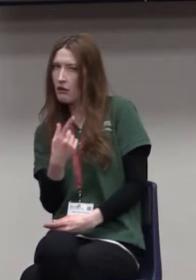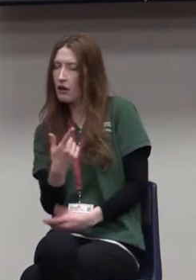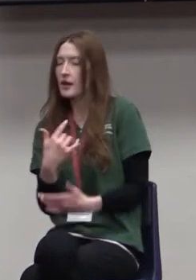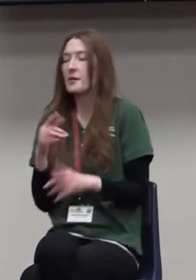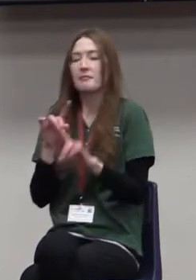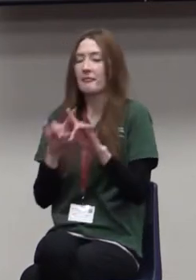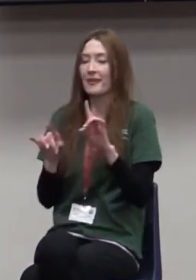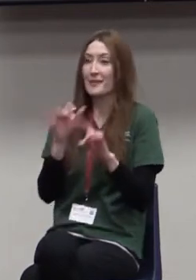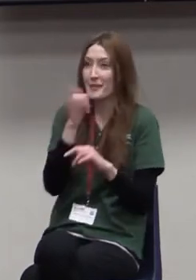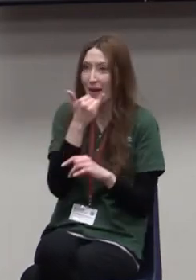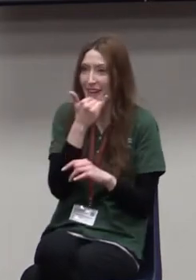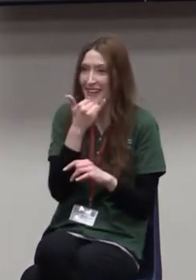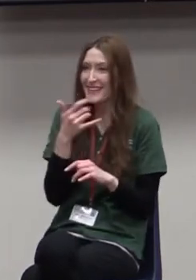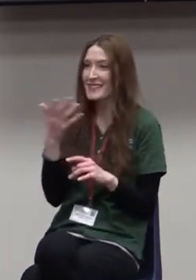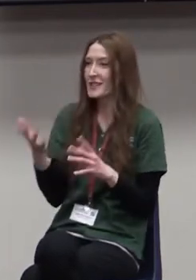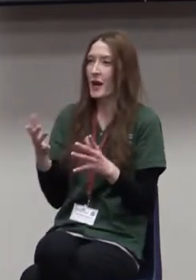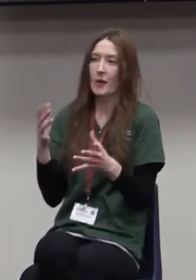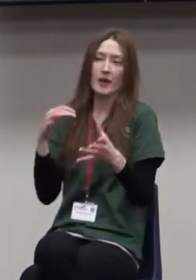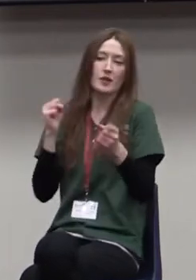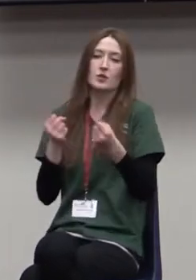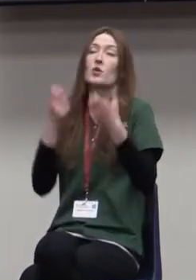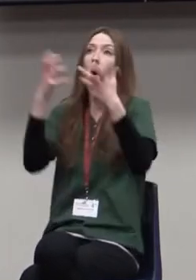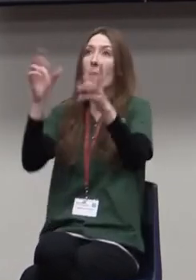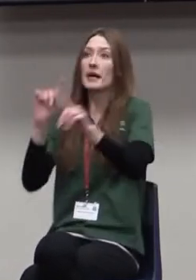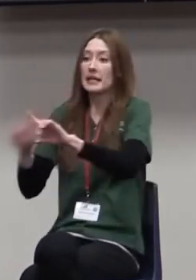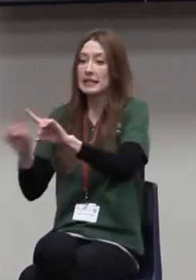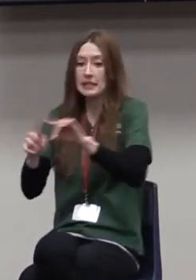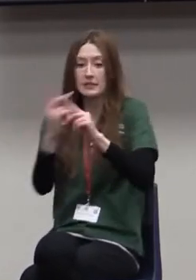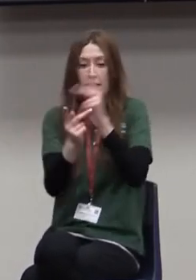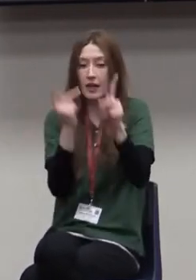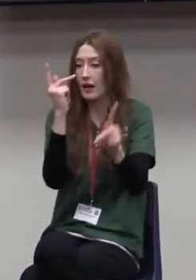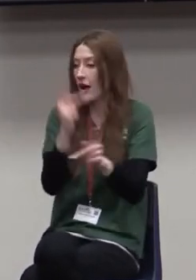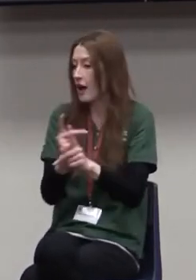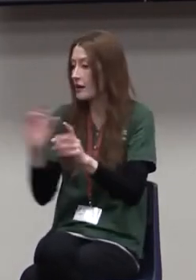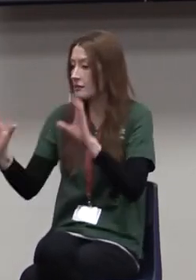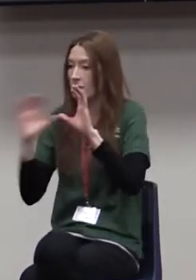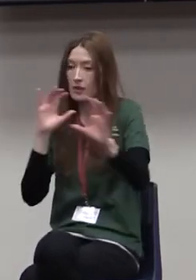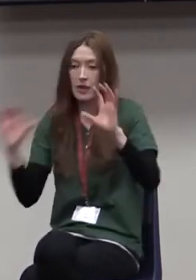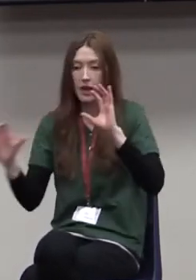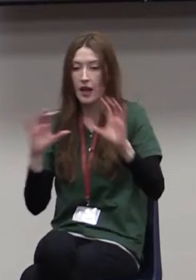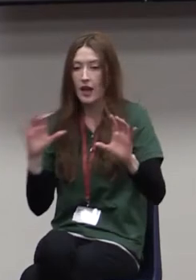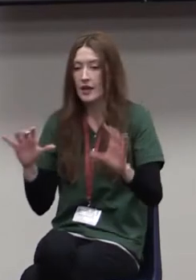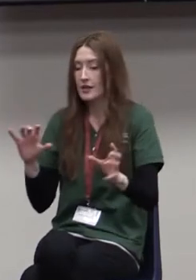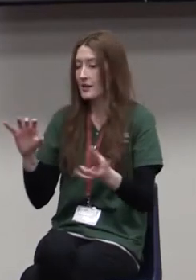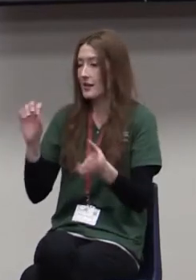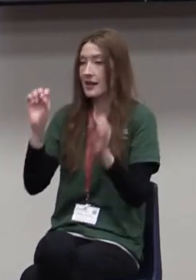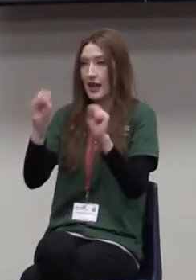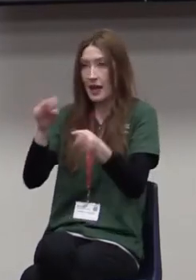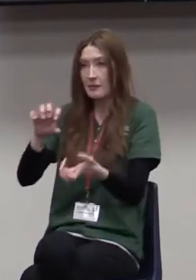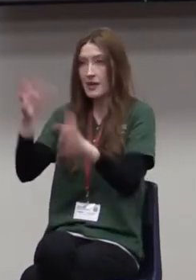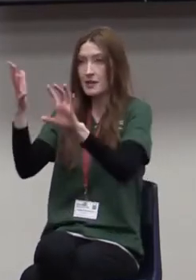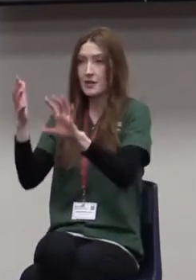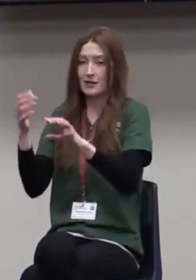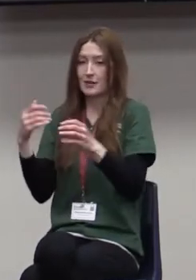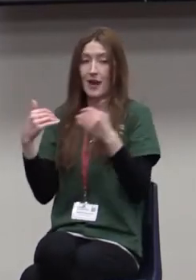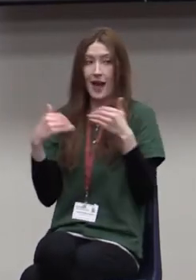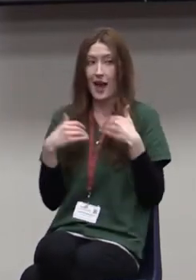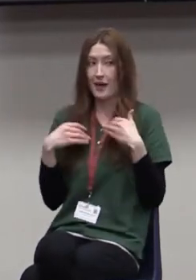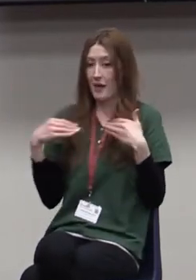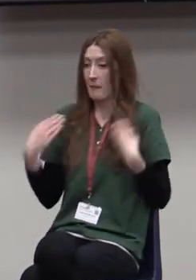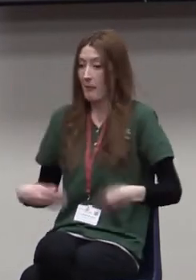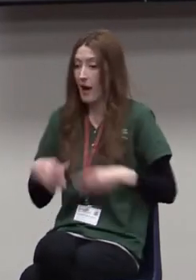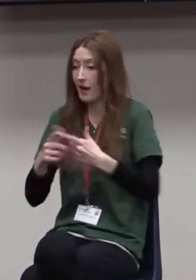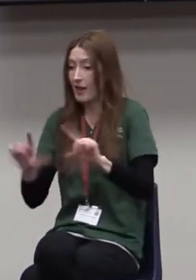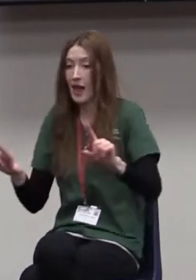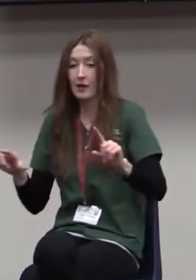say about what they think they heard you say in the first place. And in addition to that, you got body language and tone of voice and the actual